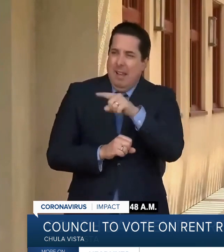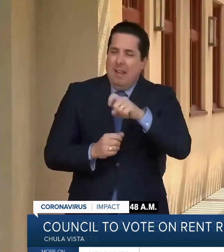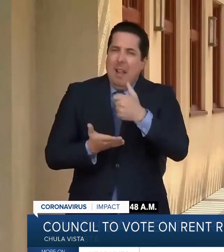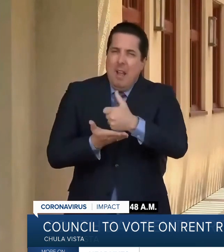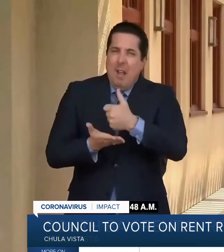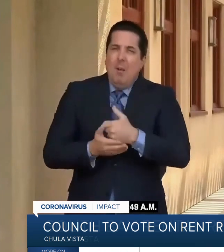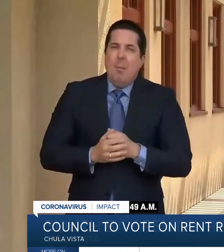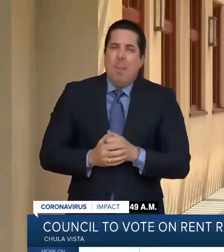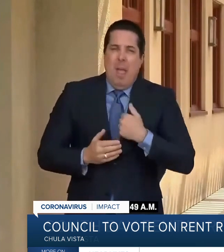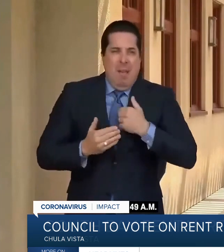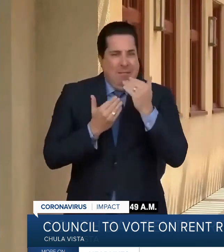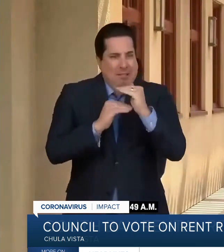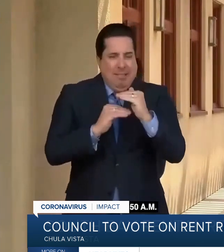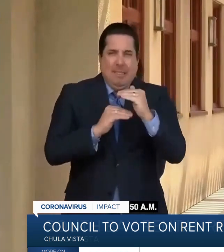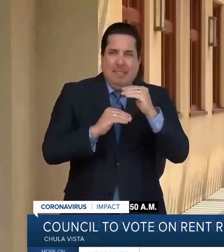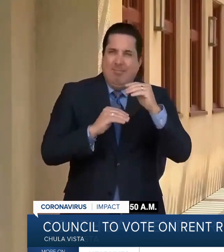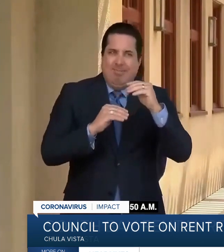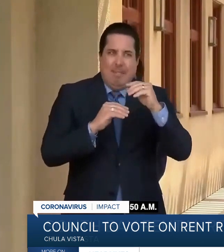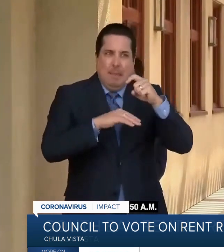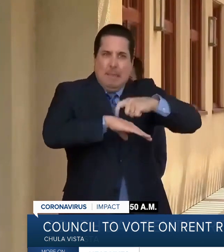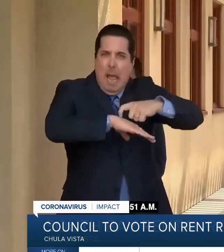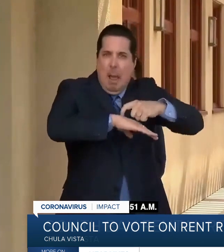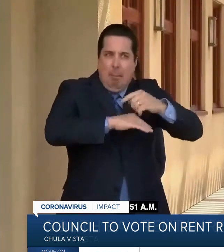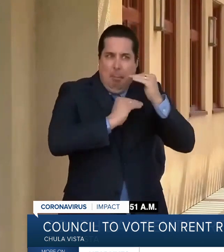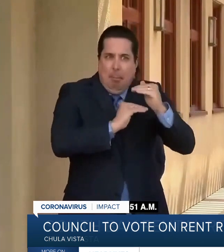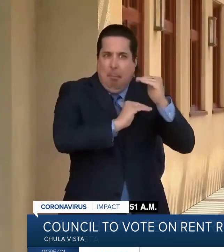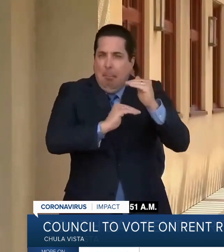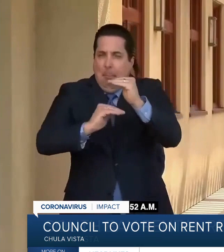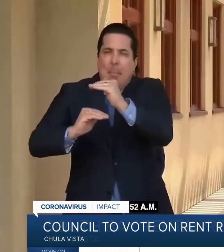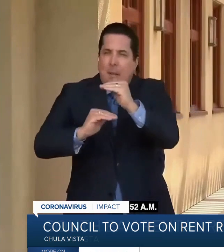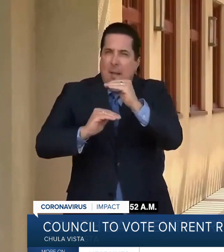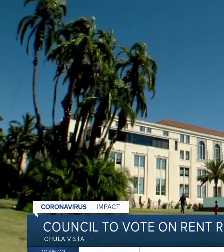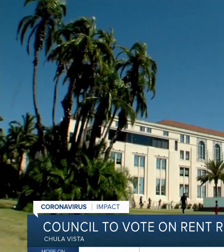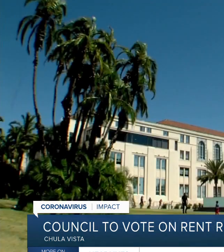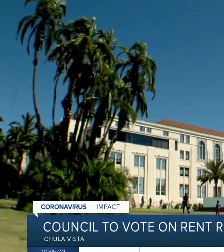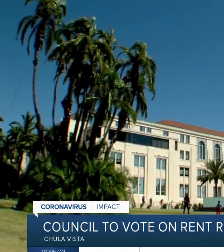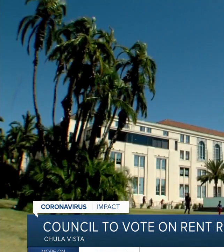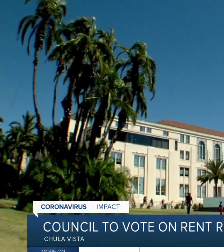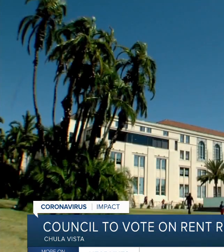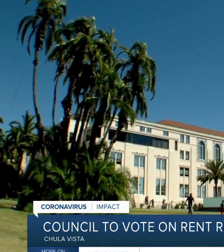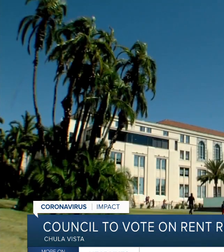We also have some very strict deadlines that we have to meet in distributing these funds.